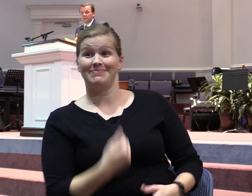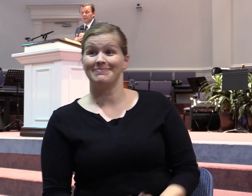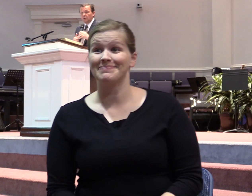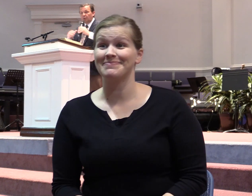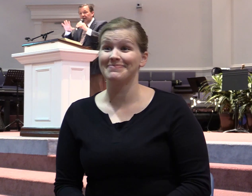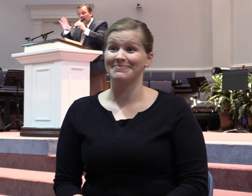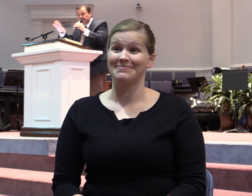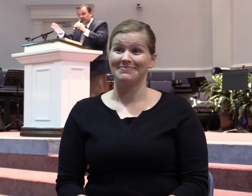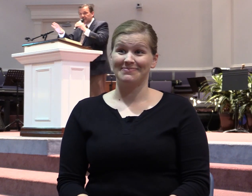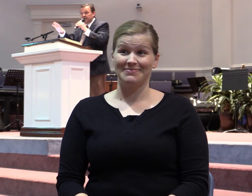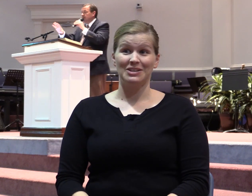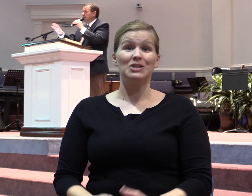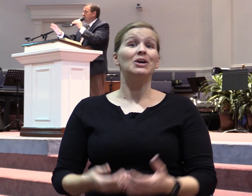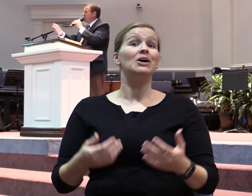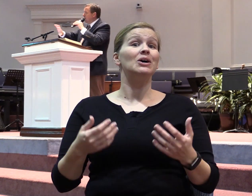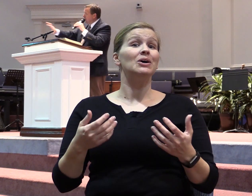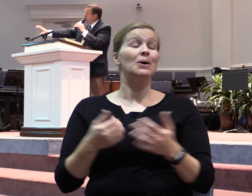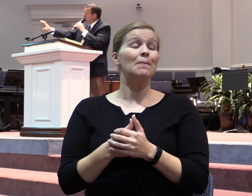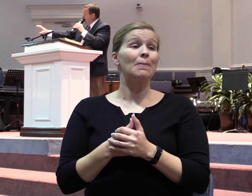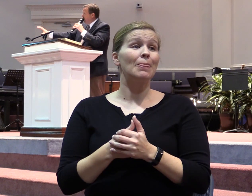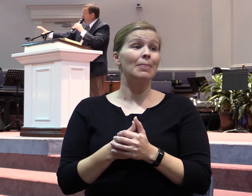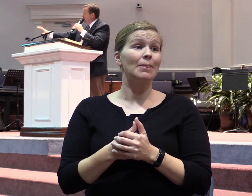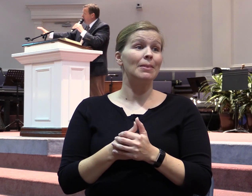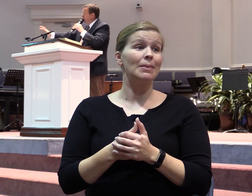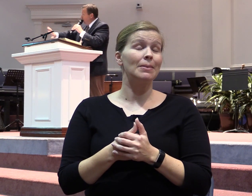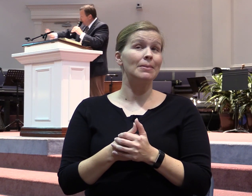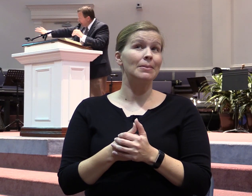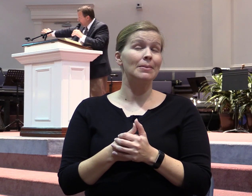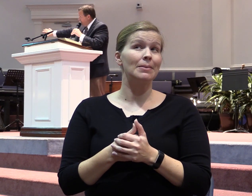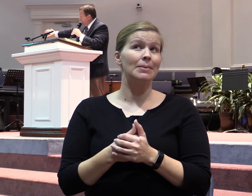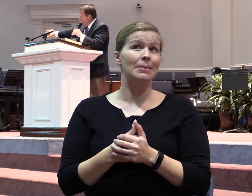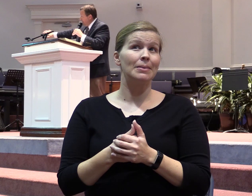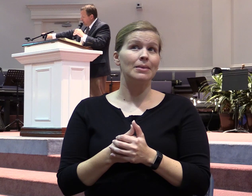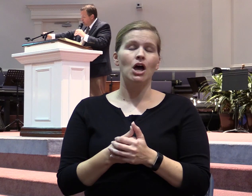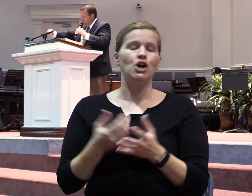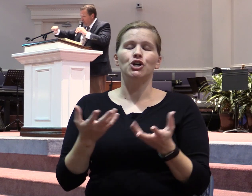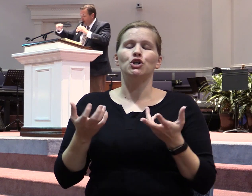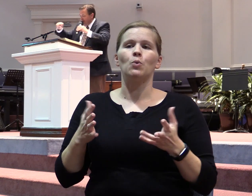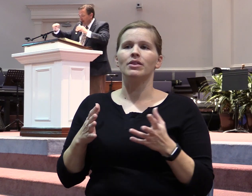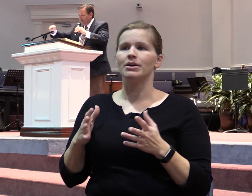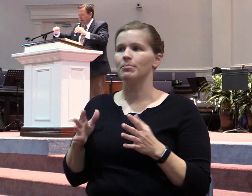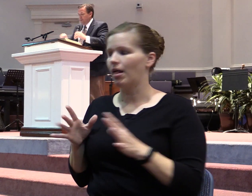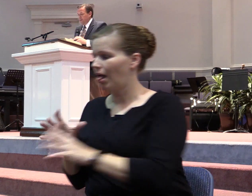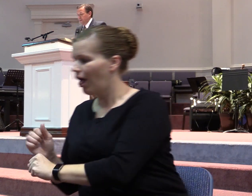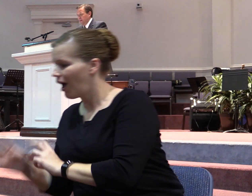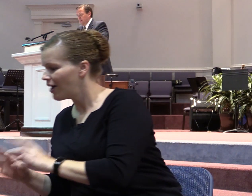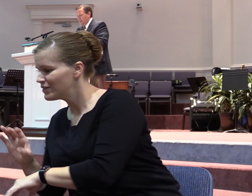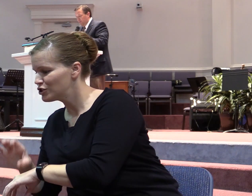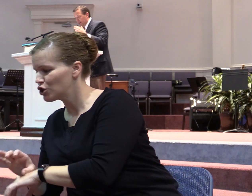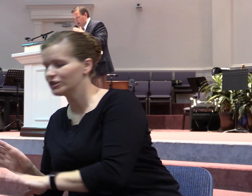You want the object that their greed is after. You want that out of the church. But you want that same thing. And I felt like God